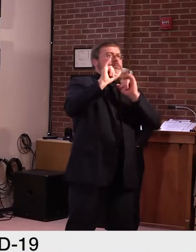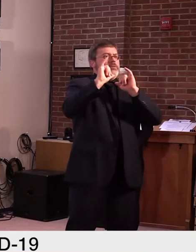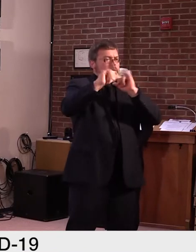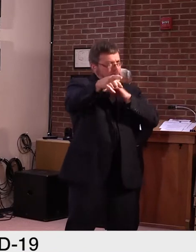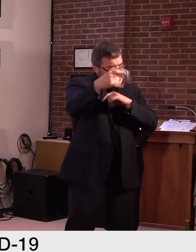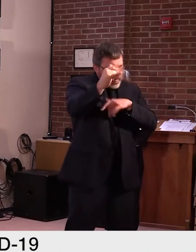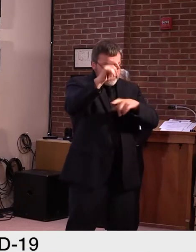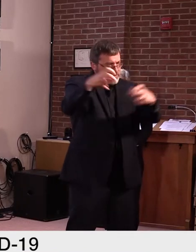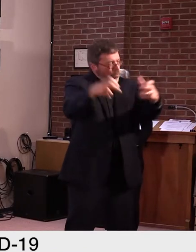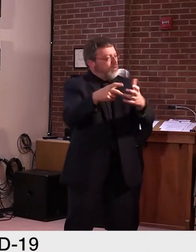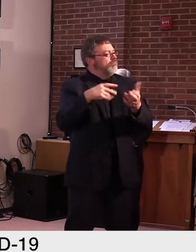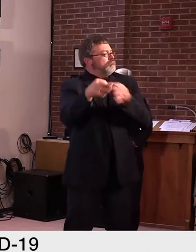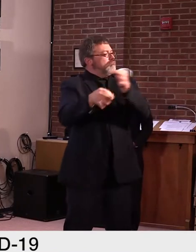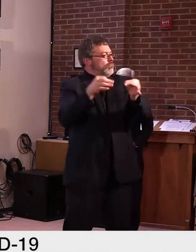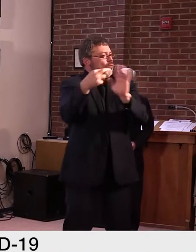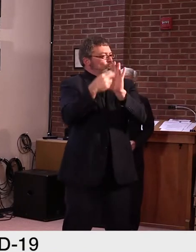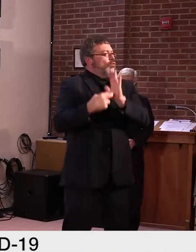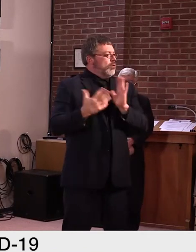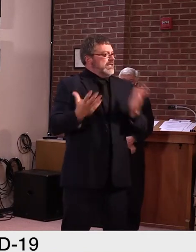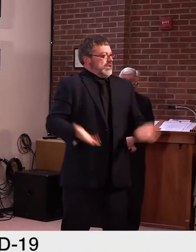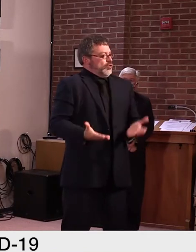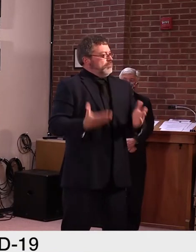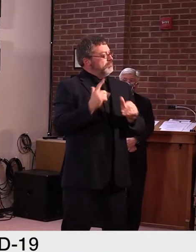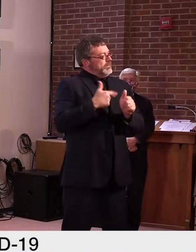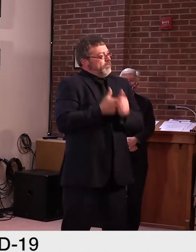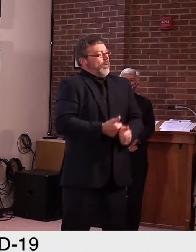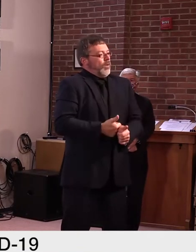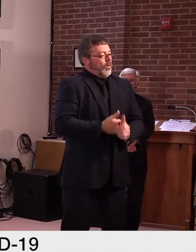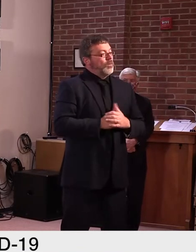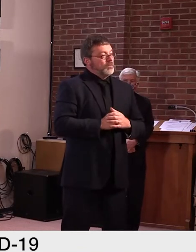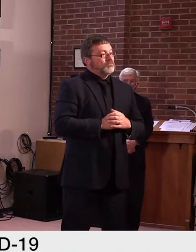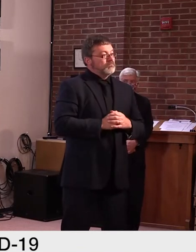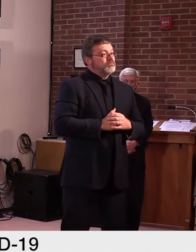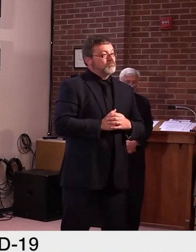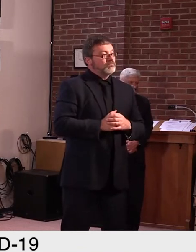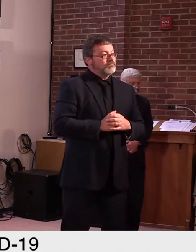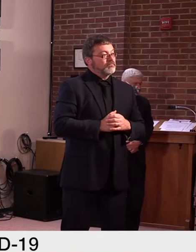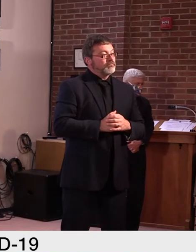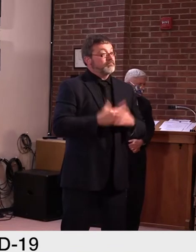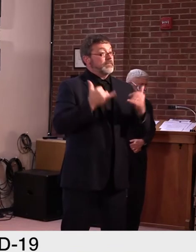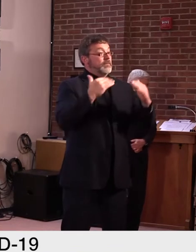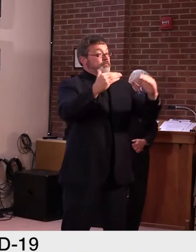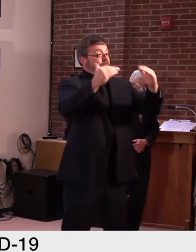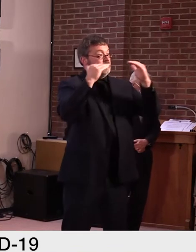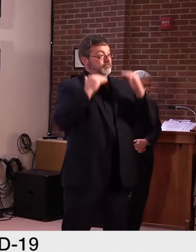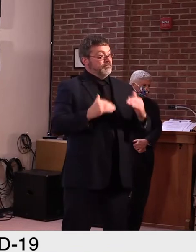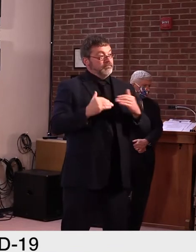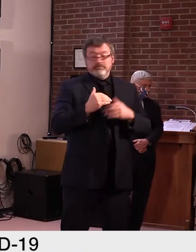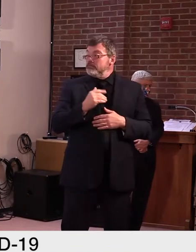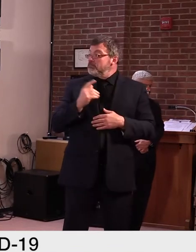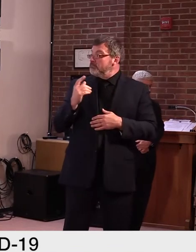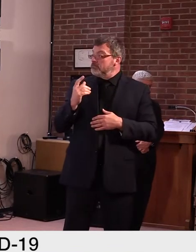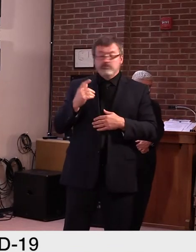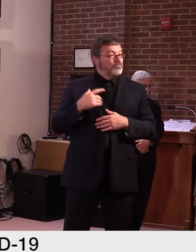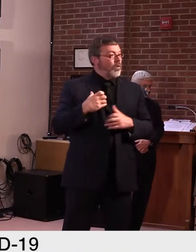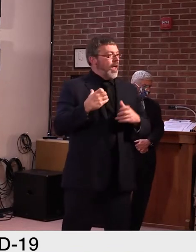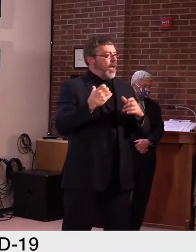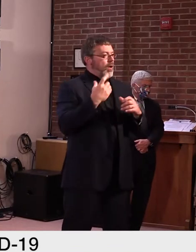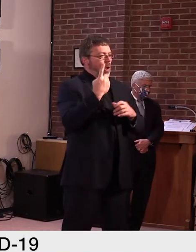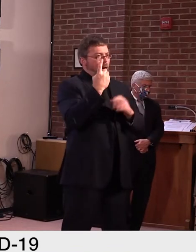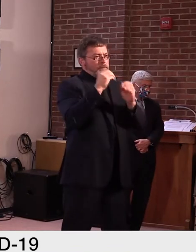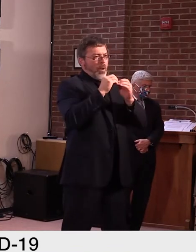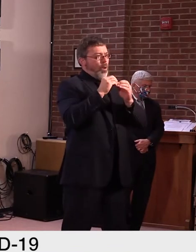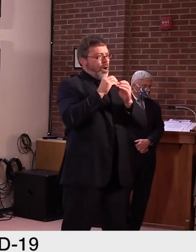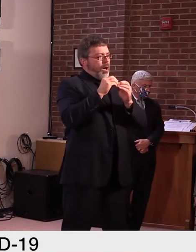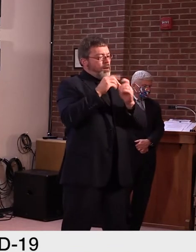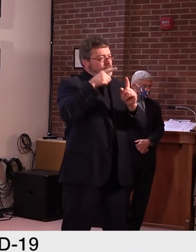out of state as well. Lastly, before doing the map update, just a little bit more specificity, we were talking